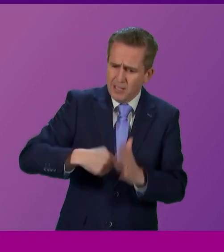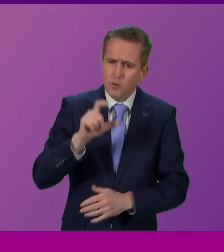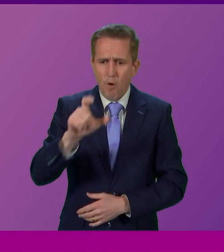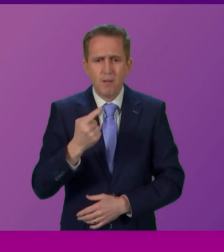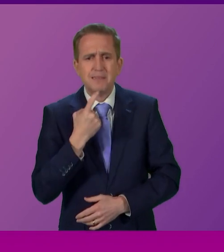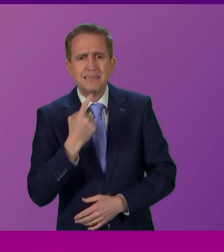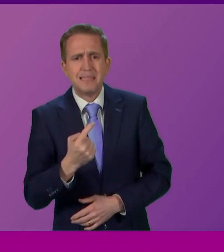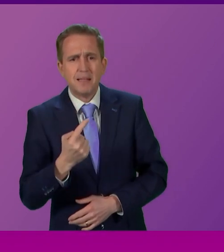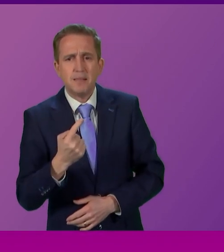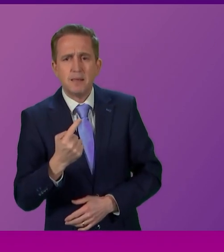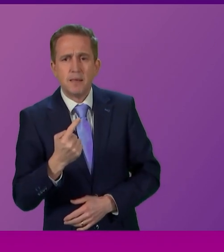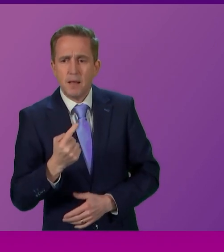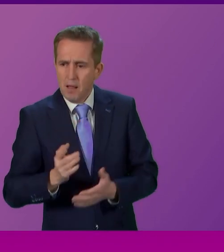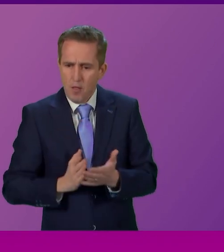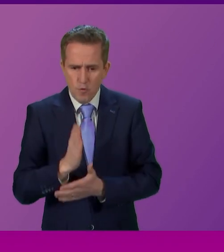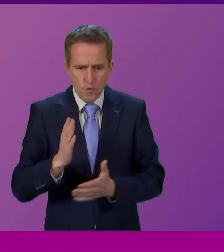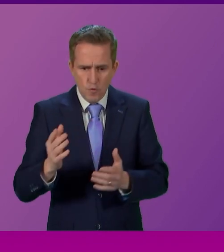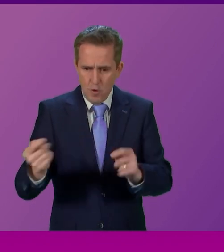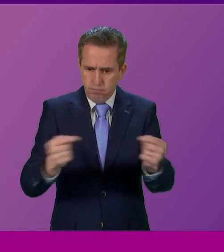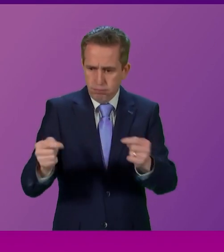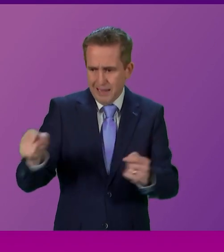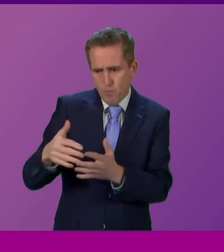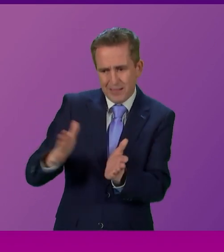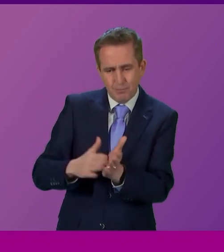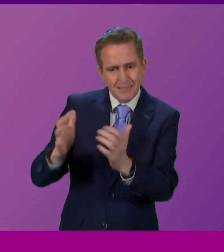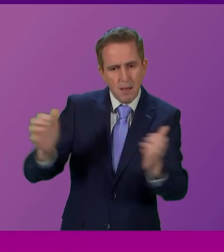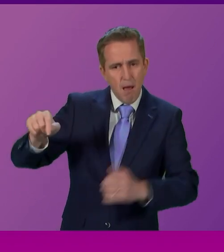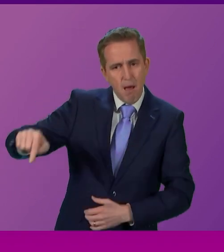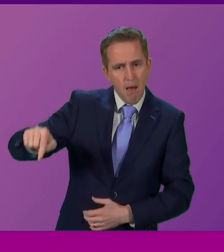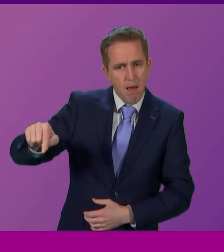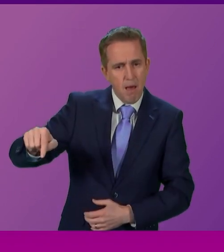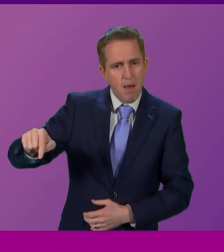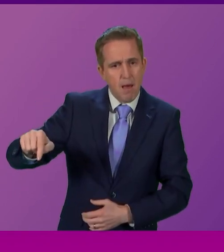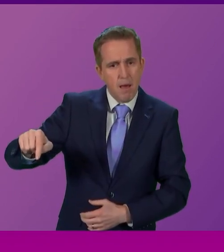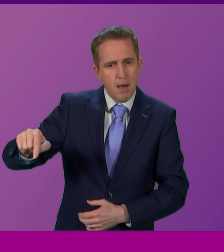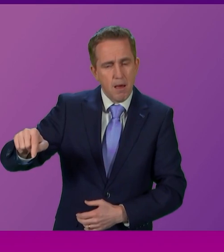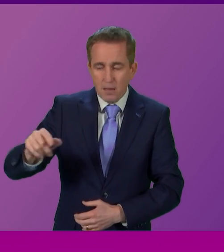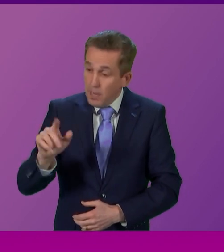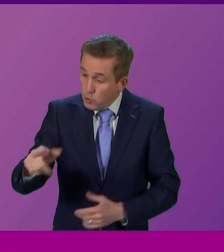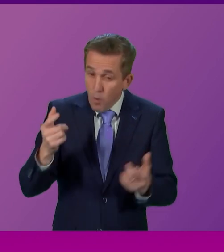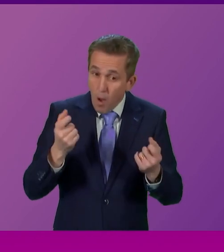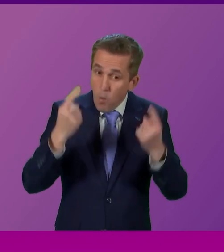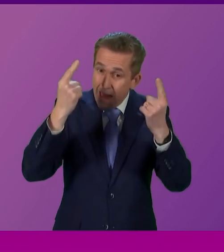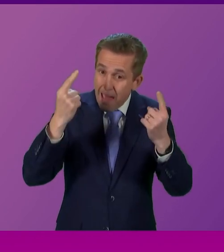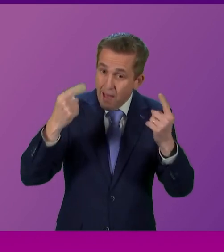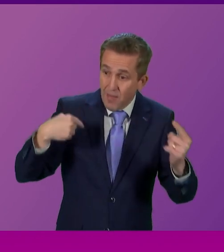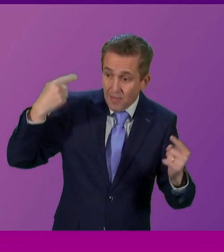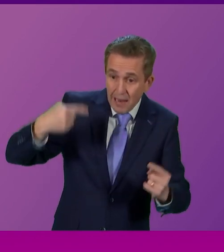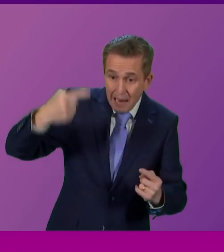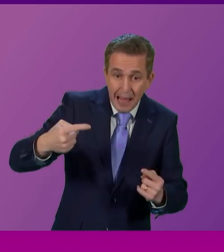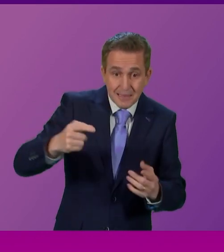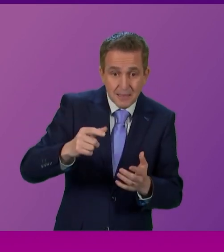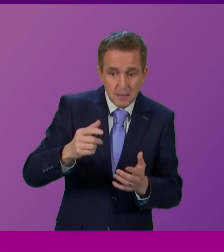the way forward was through making these arguments at Westminster. Does the Member acknowledge that for the last few elections, the